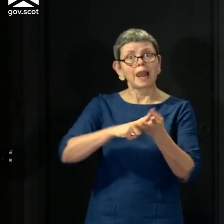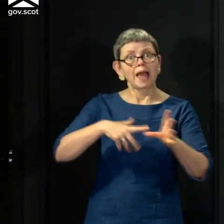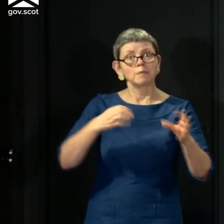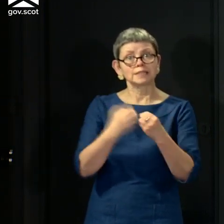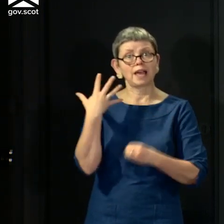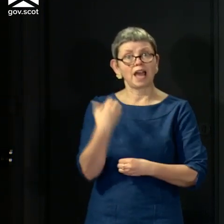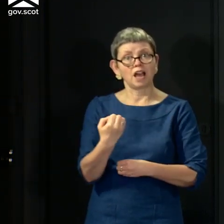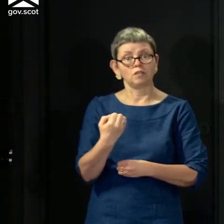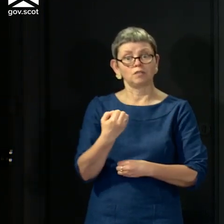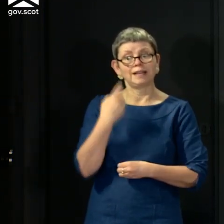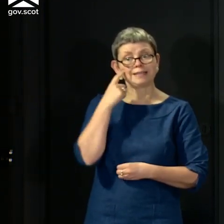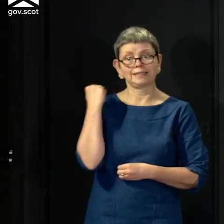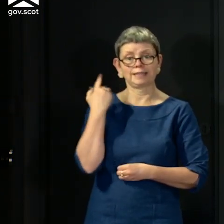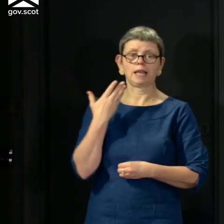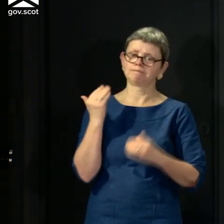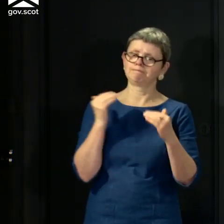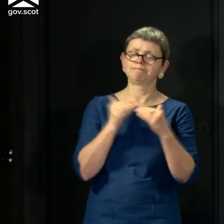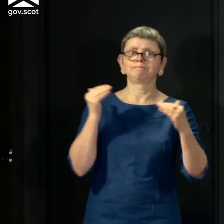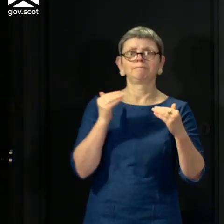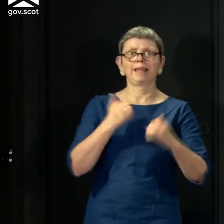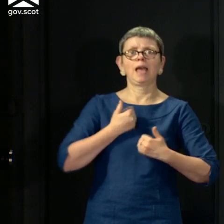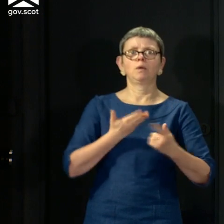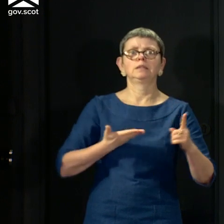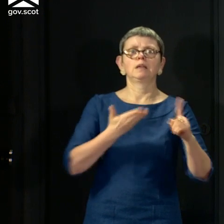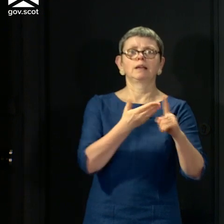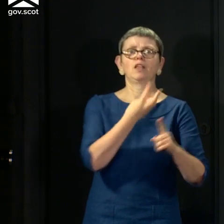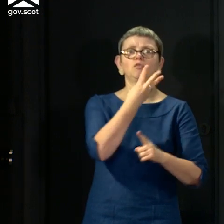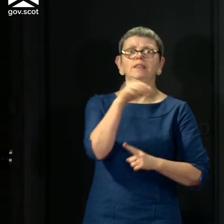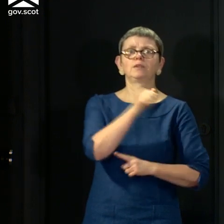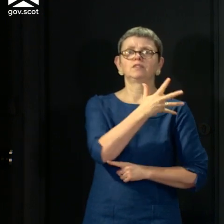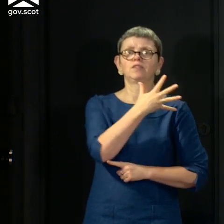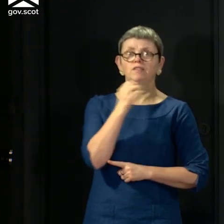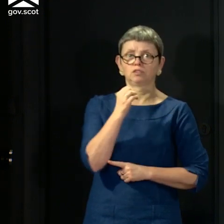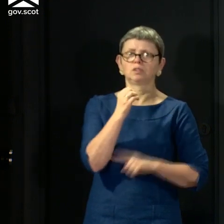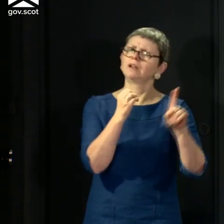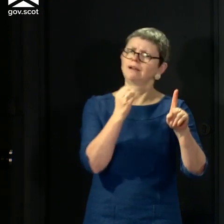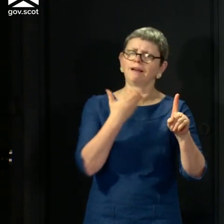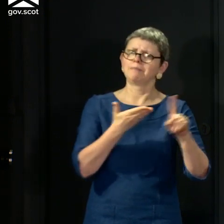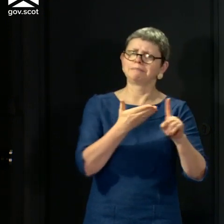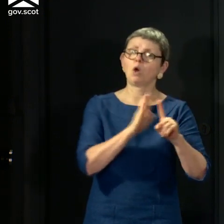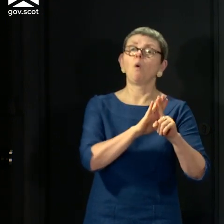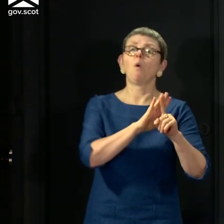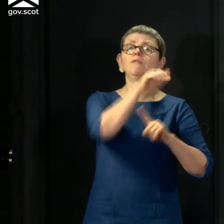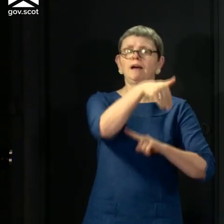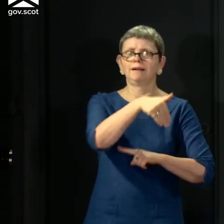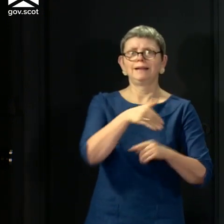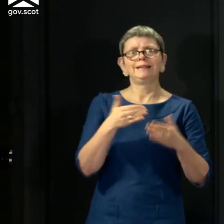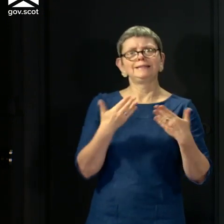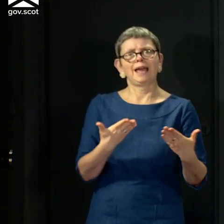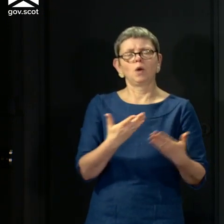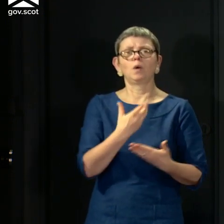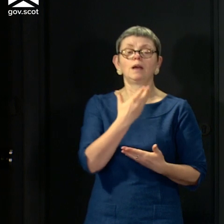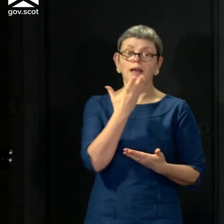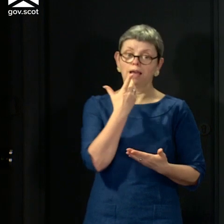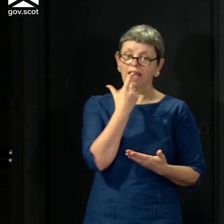target of having the capacity to process 3,500 tests per day. In fact, we exceeded that target. As of now, we have